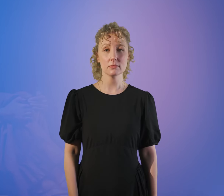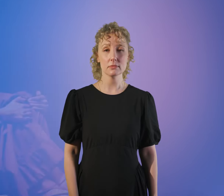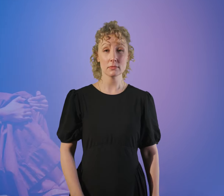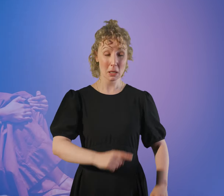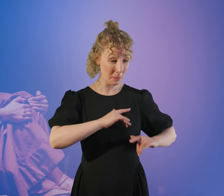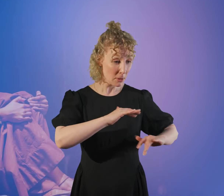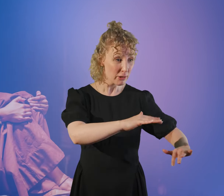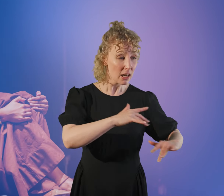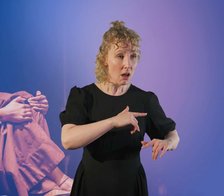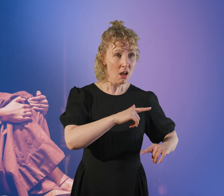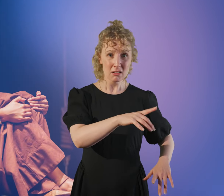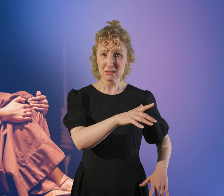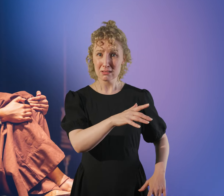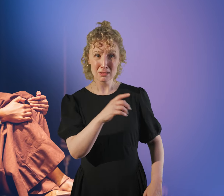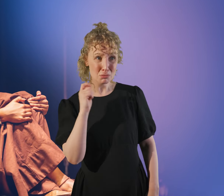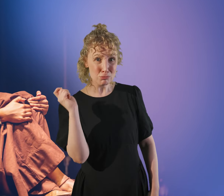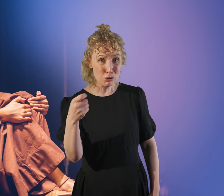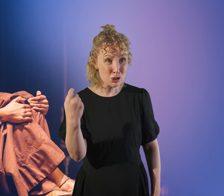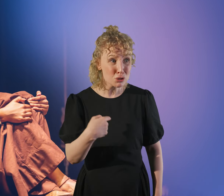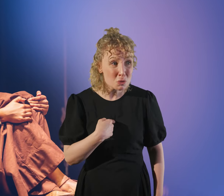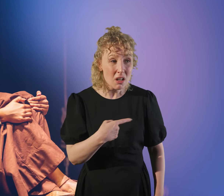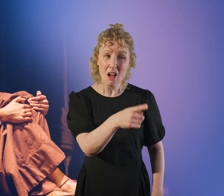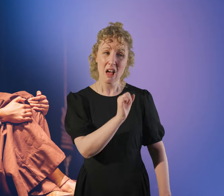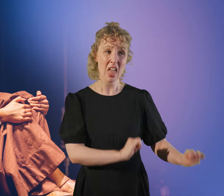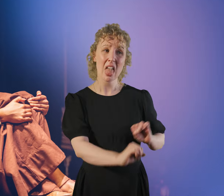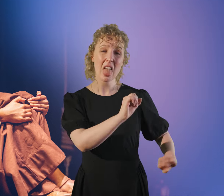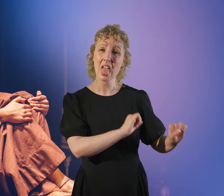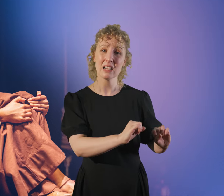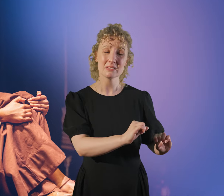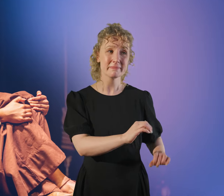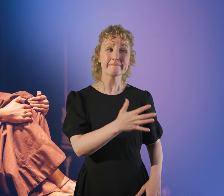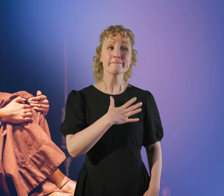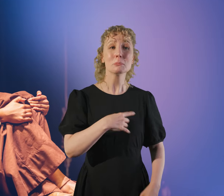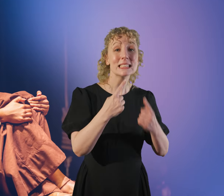Here, she convinces one of the brothel workers to find her work as a teacher instead.